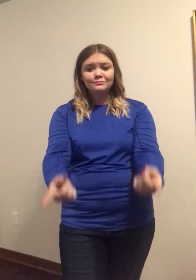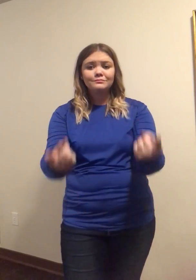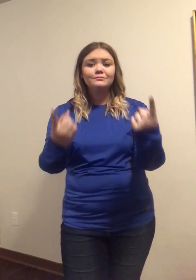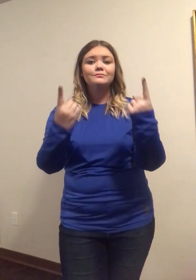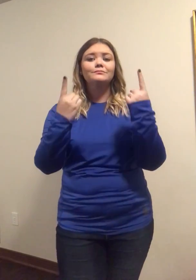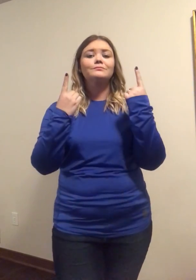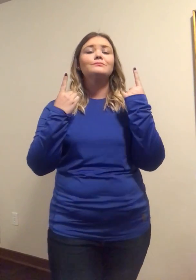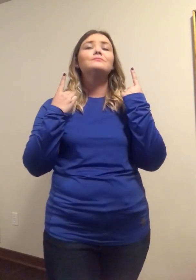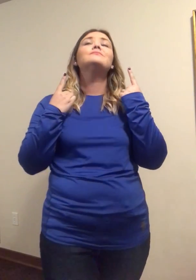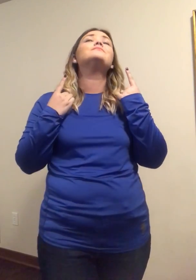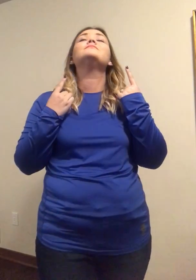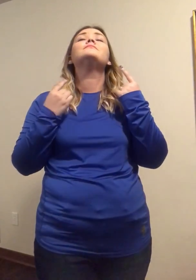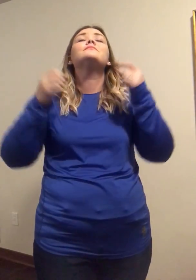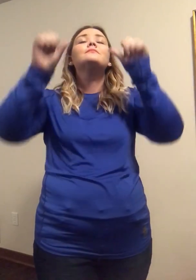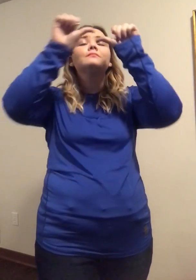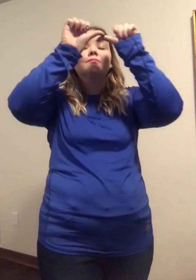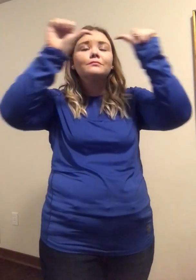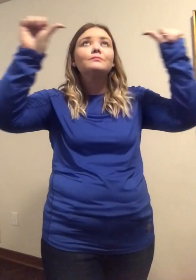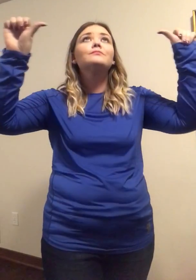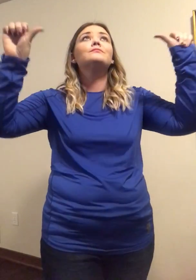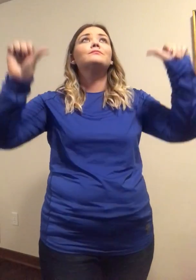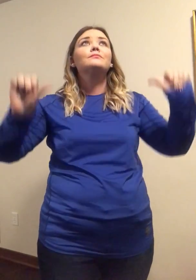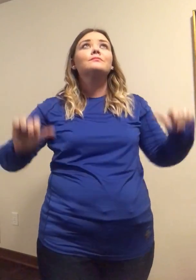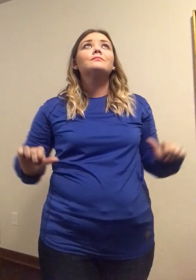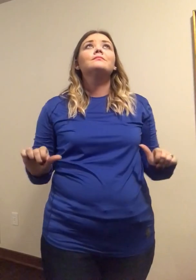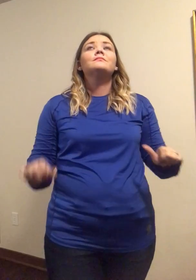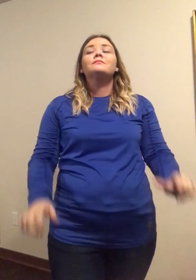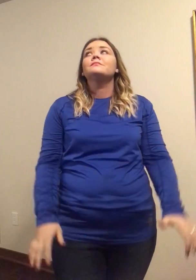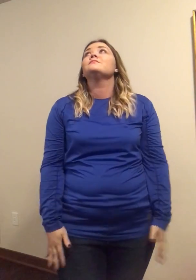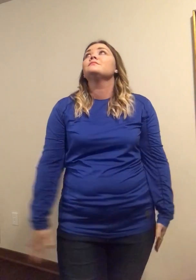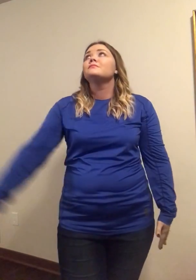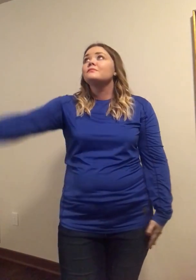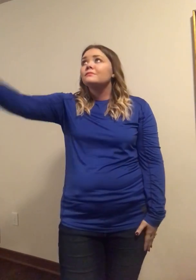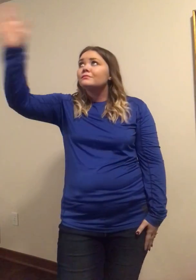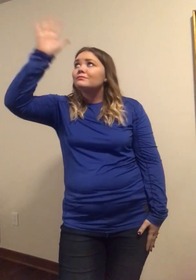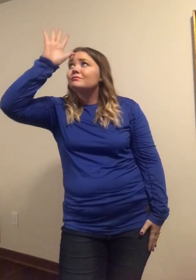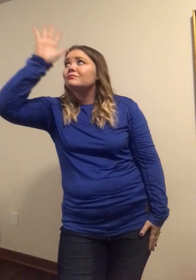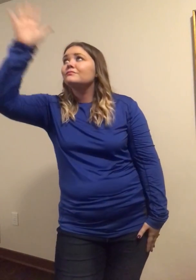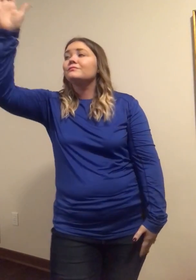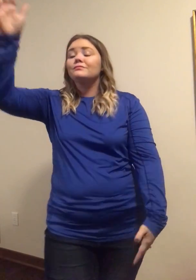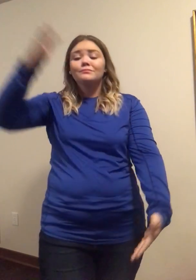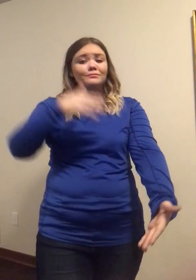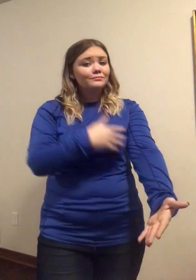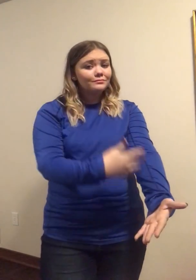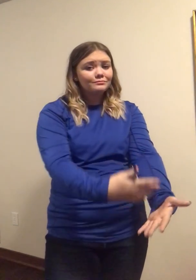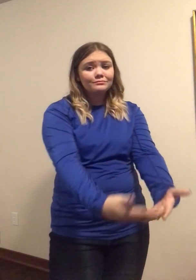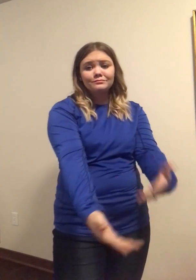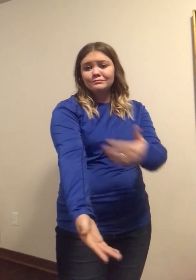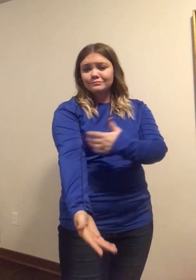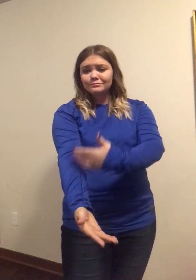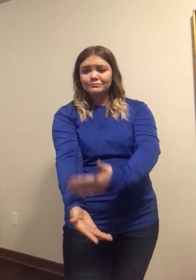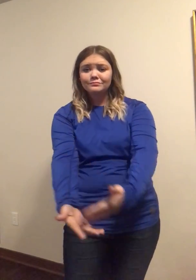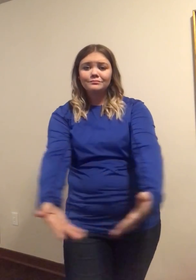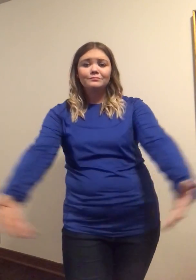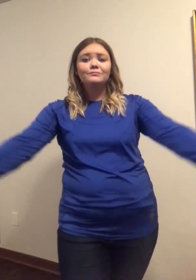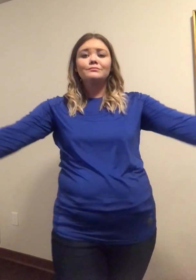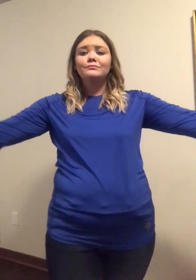Father's arms are